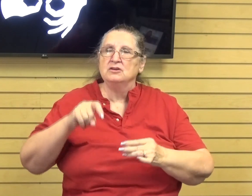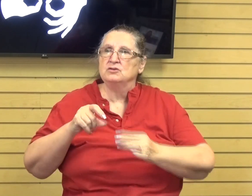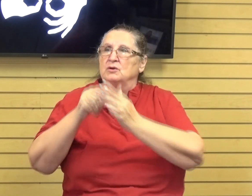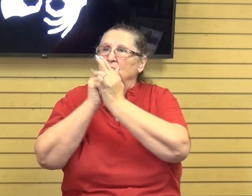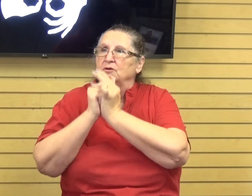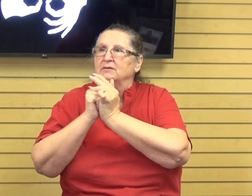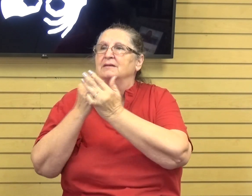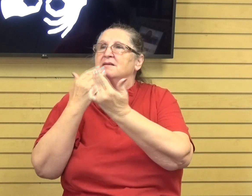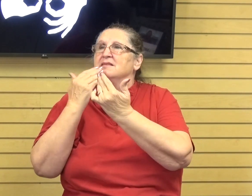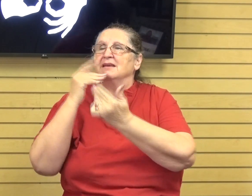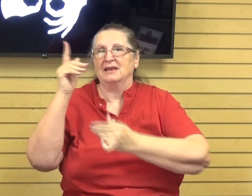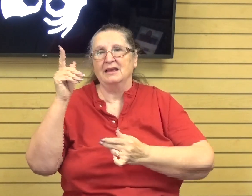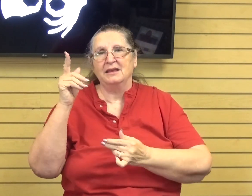thanks in our hearts.